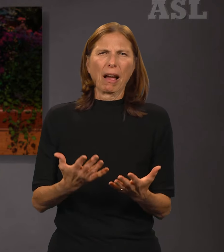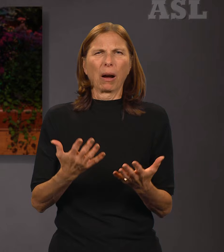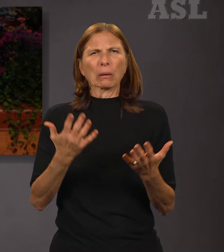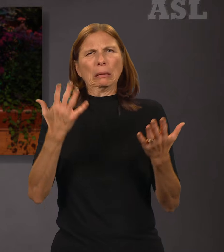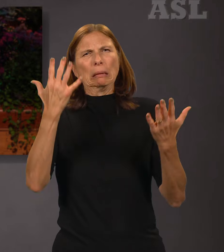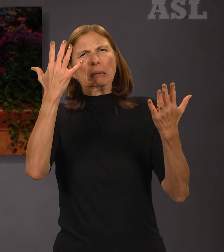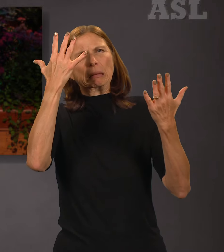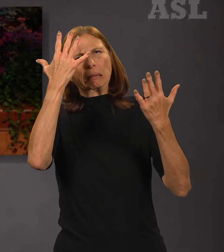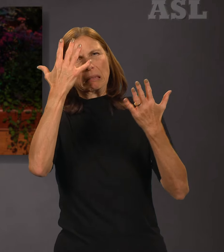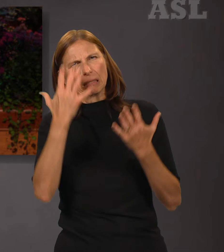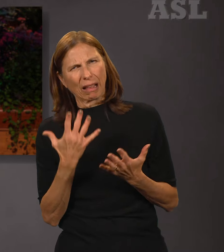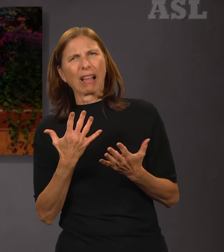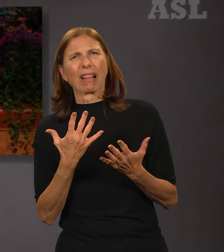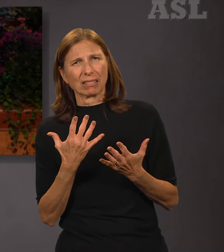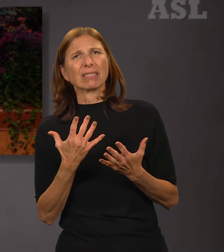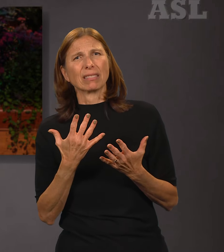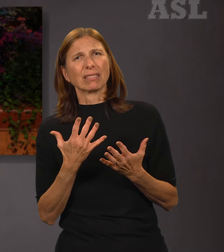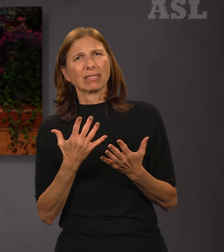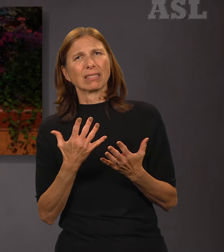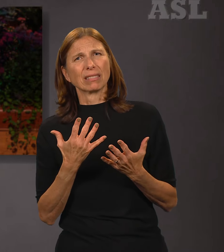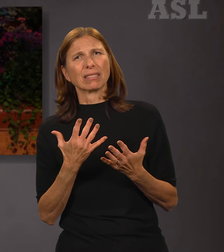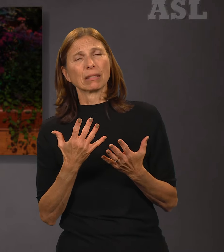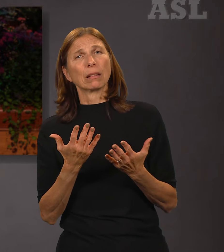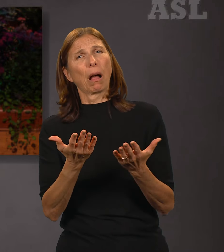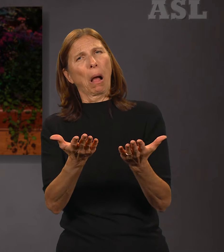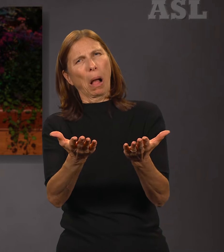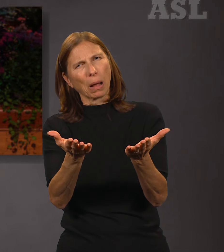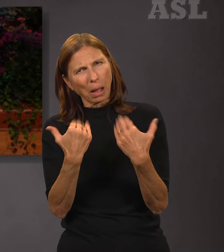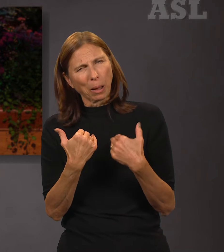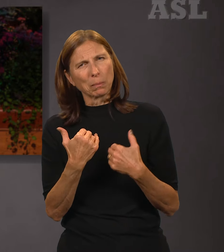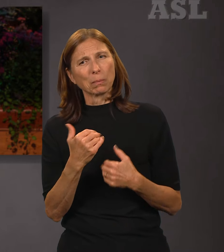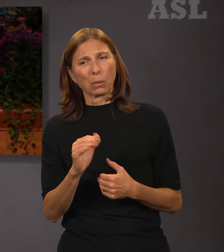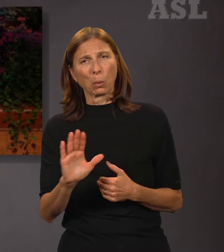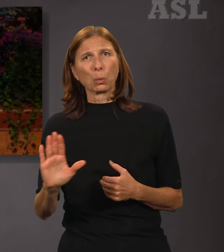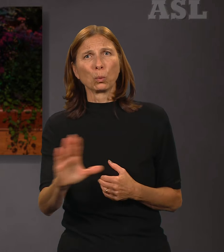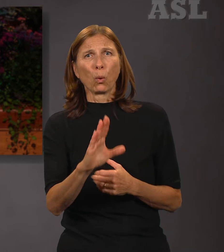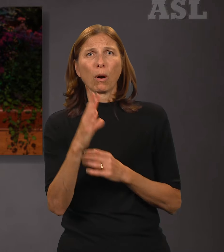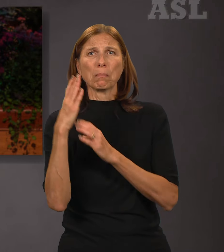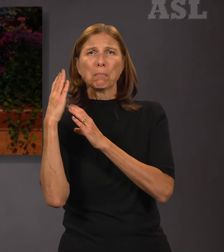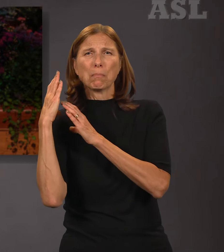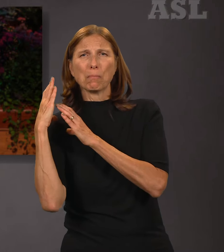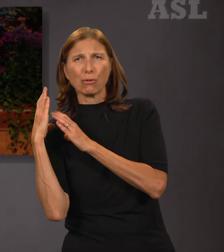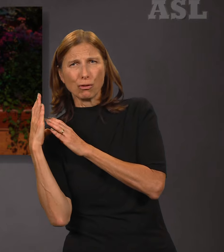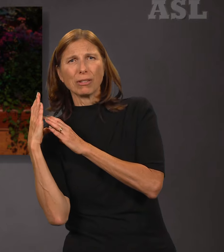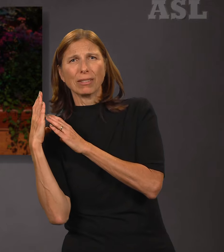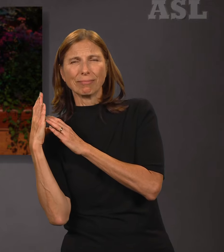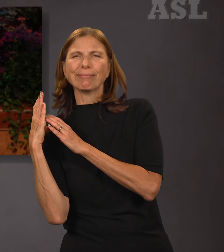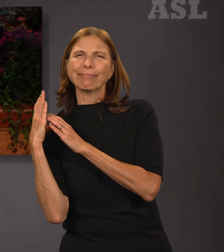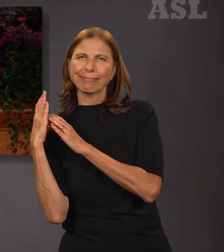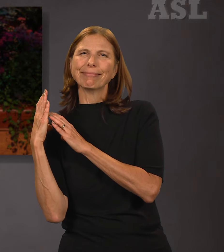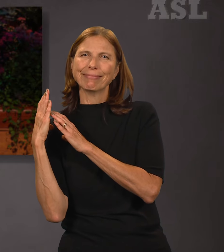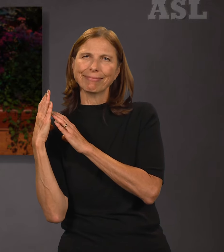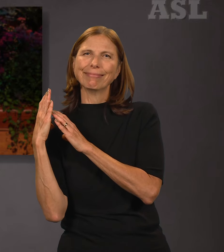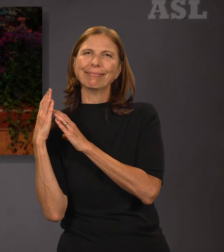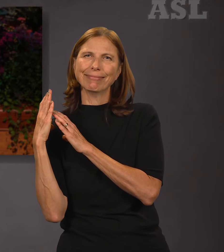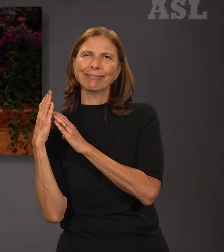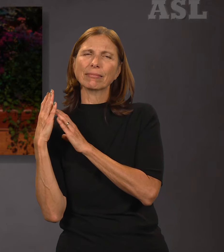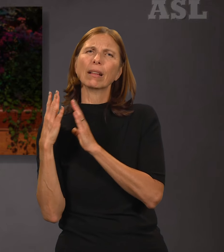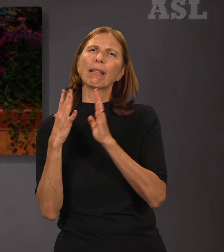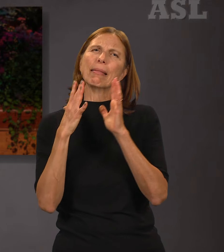So come, come ye that are weary, worn and sad. Come and leave your blabors and find